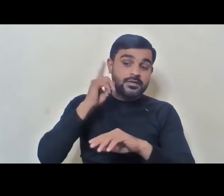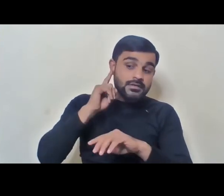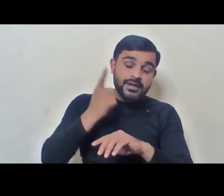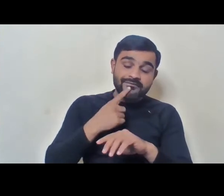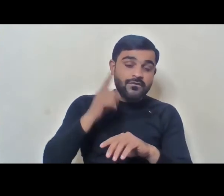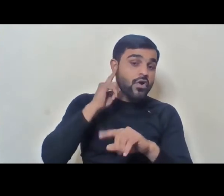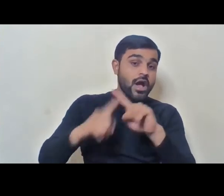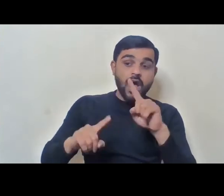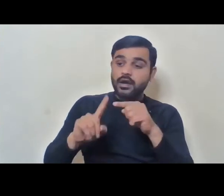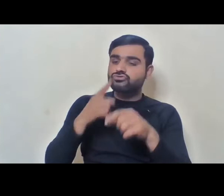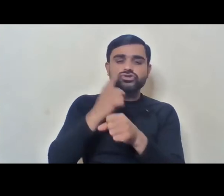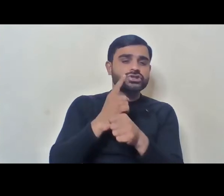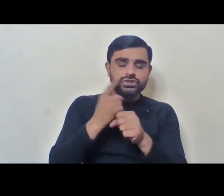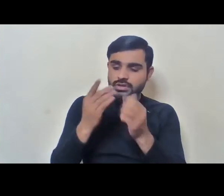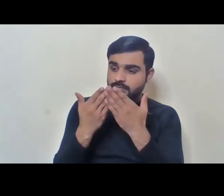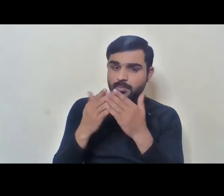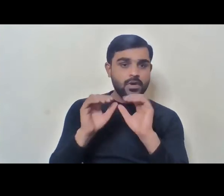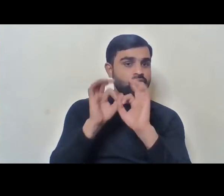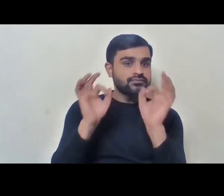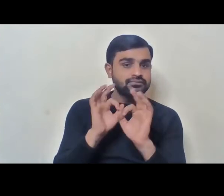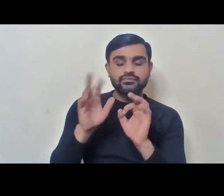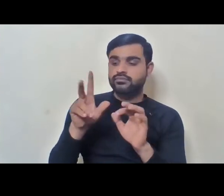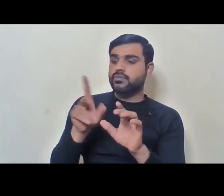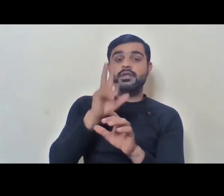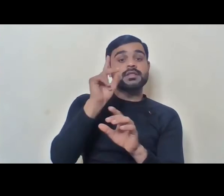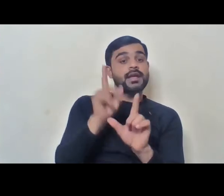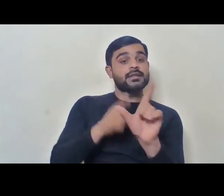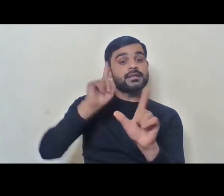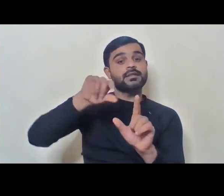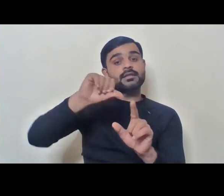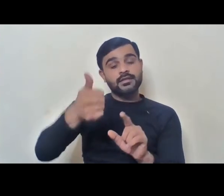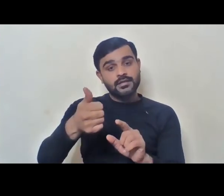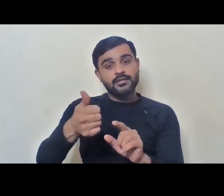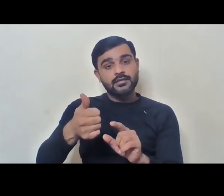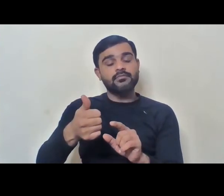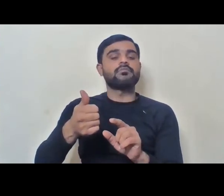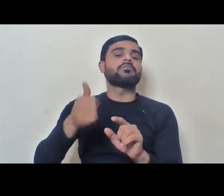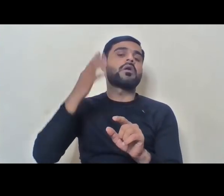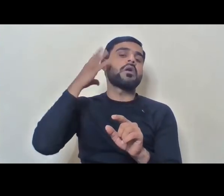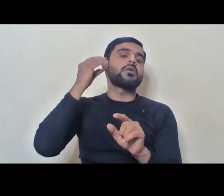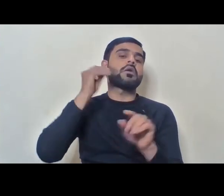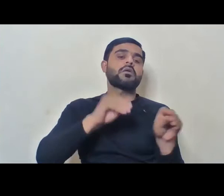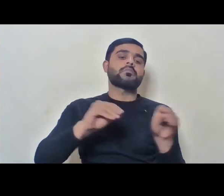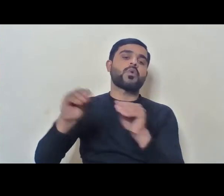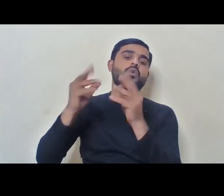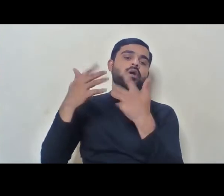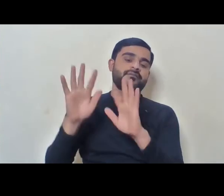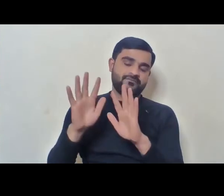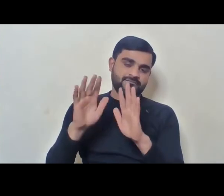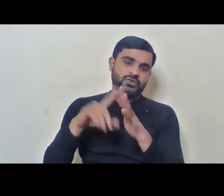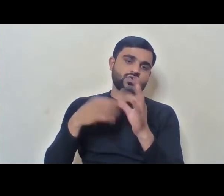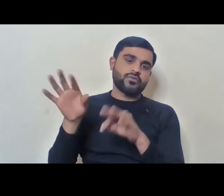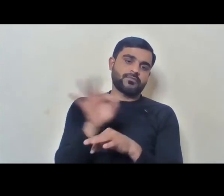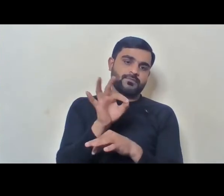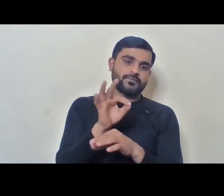with a different disability, only then after the second year, you can fill it up with a non disabled person. So that much,